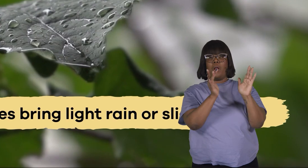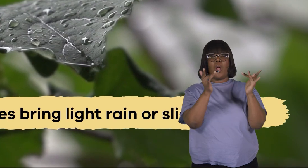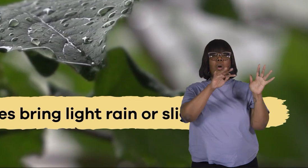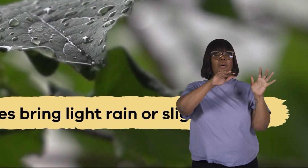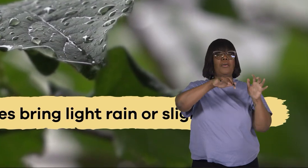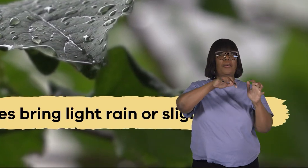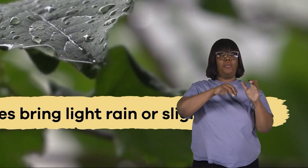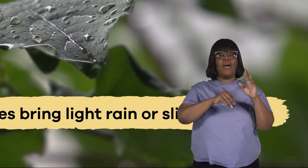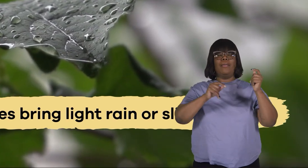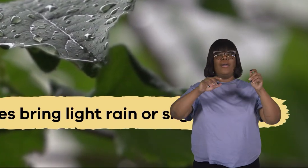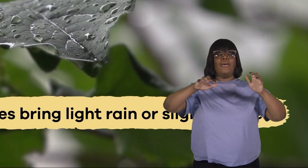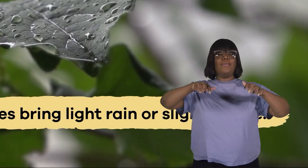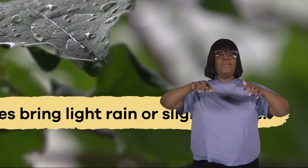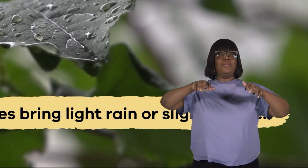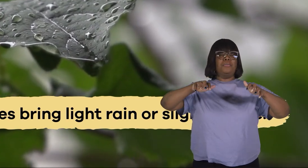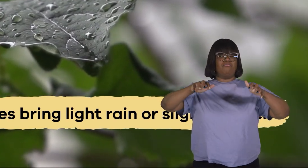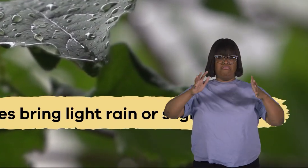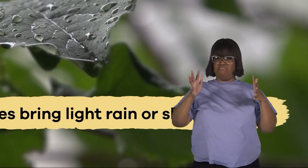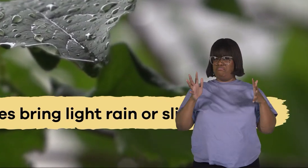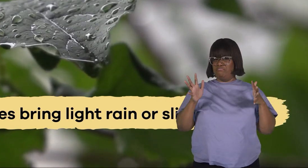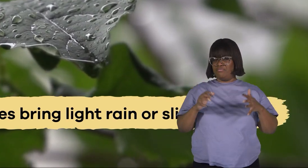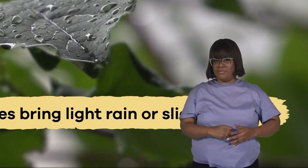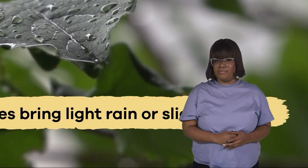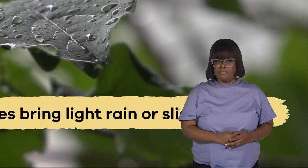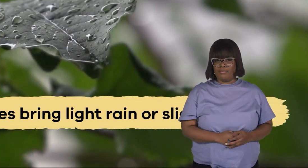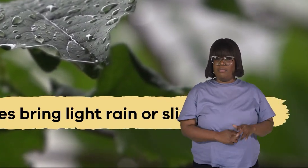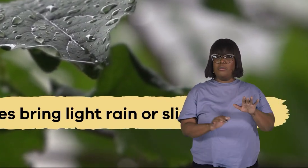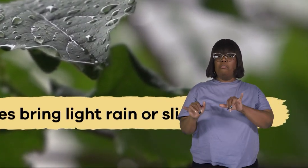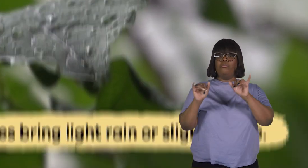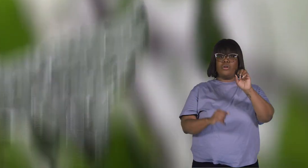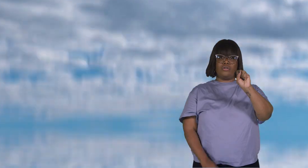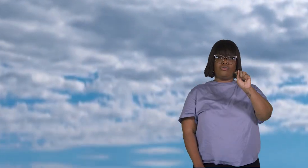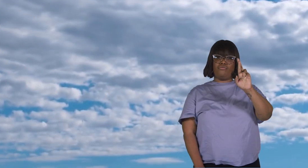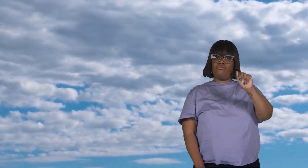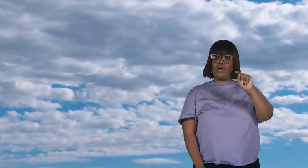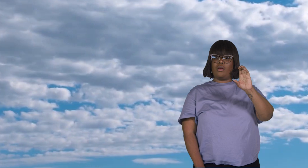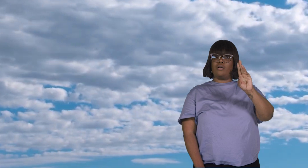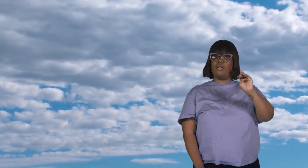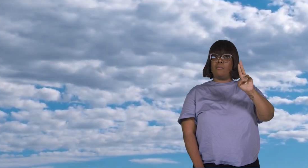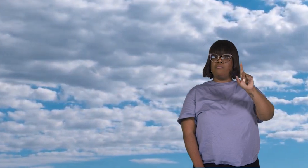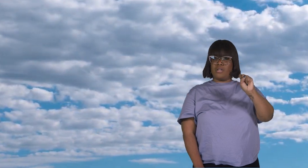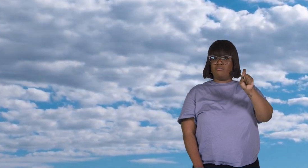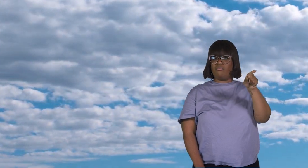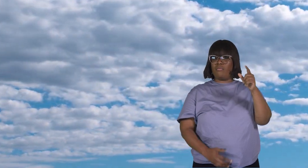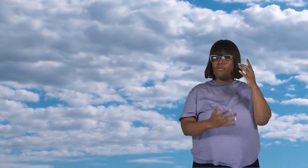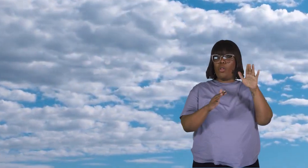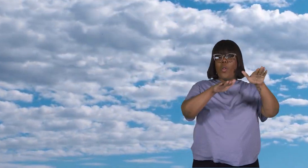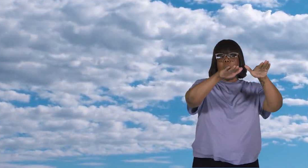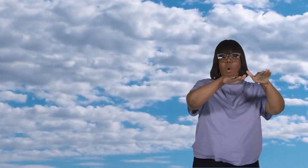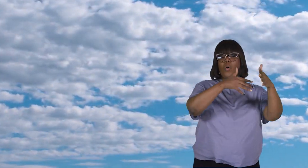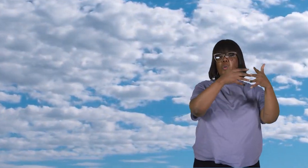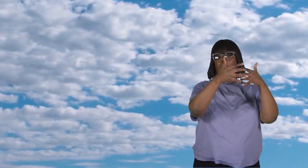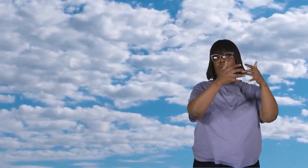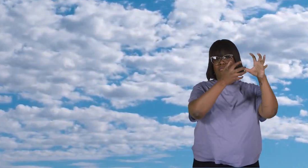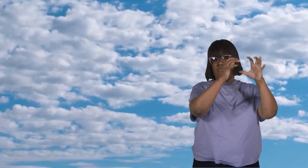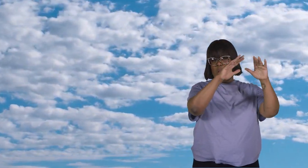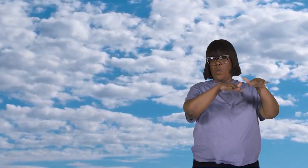rain or slight drizzle. Similarly, stratocumulus clouds are low and gray.